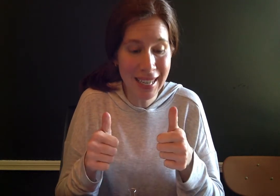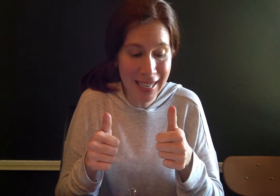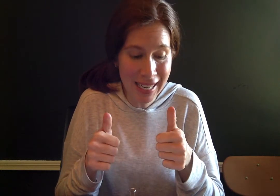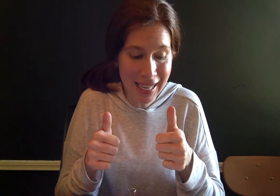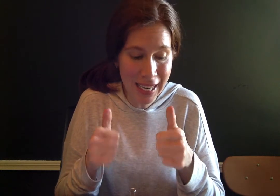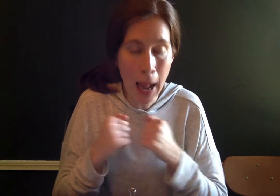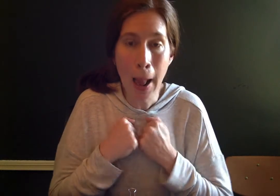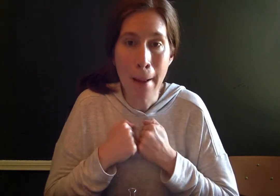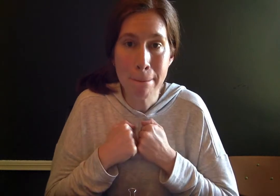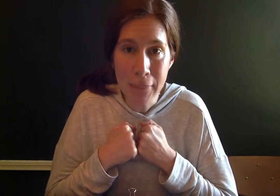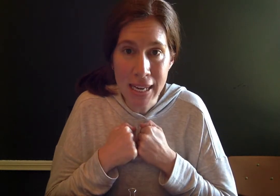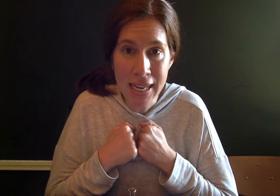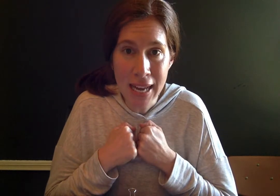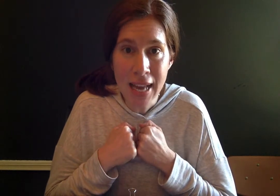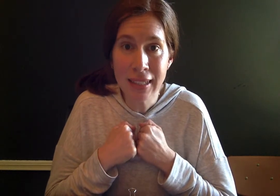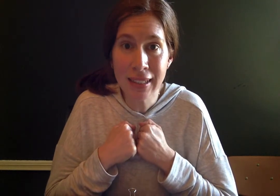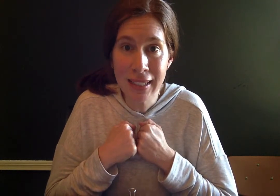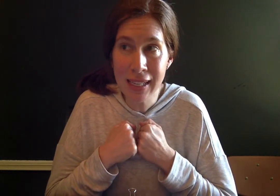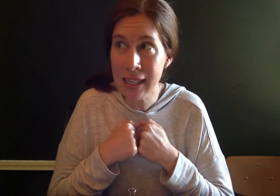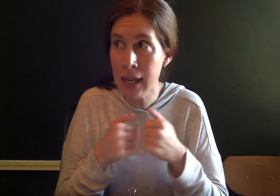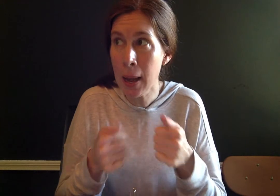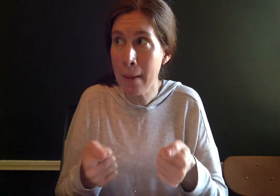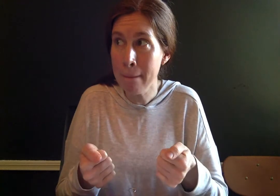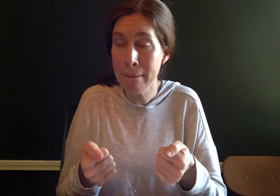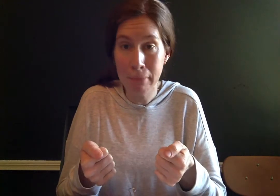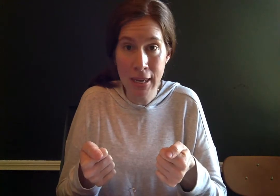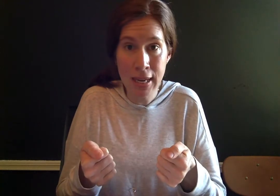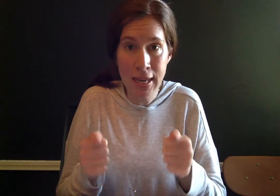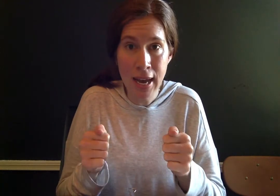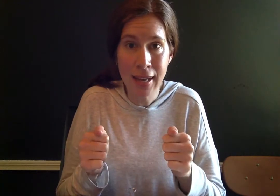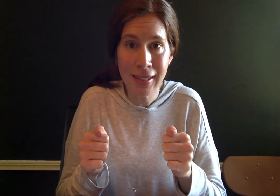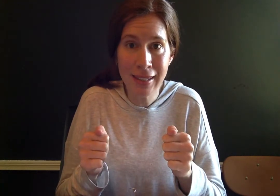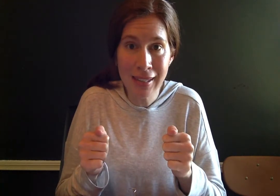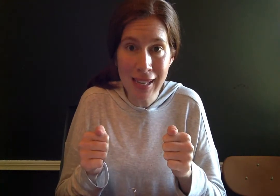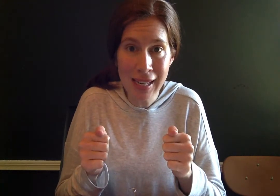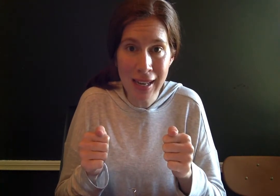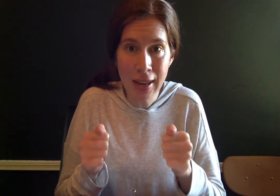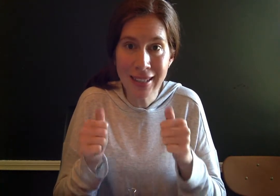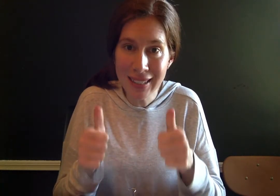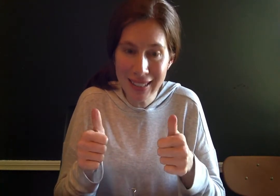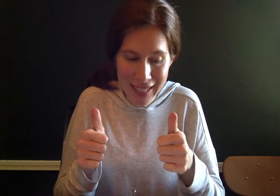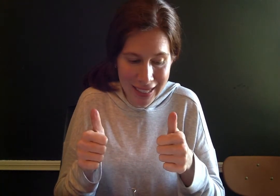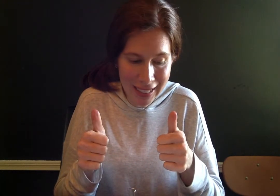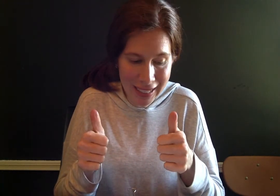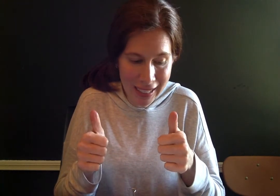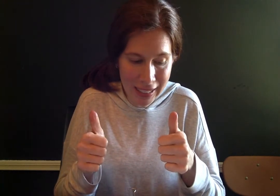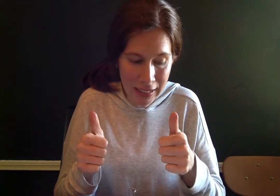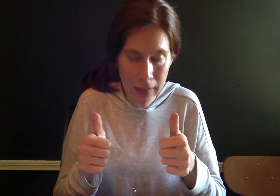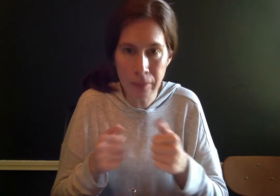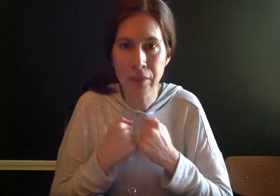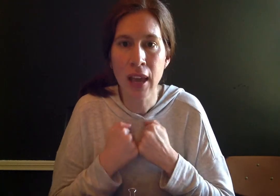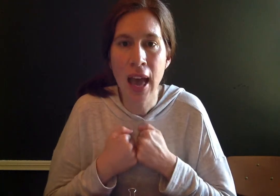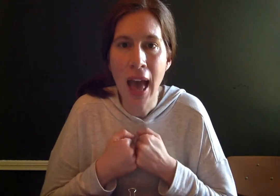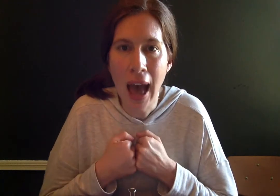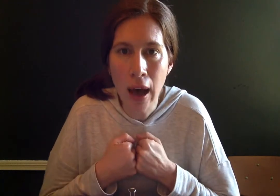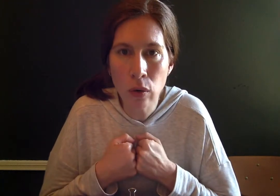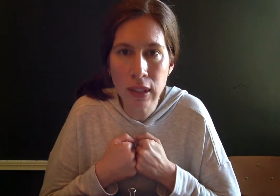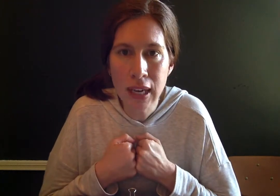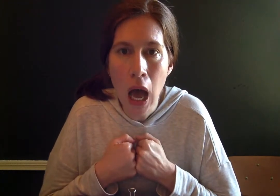ding, ding. B C. B C. Ding, ding, ding. Out,